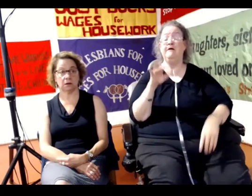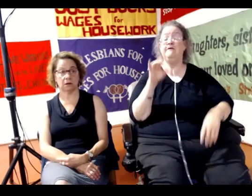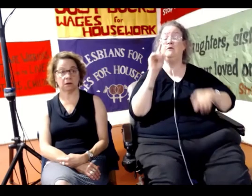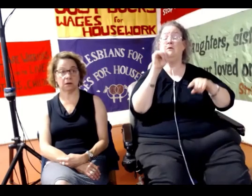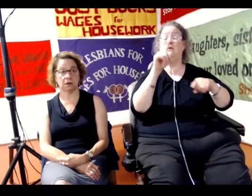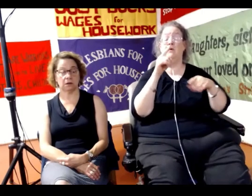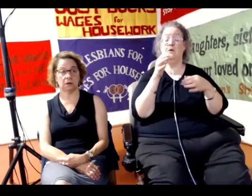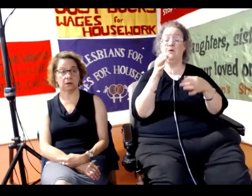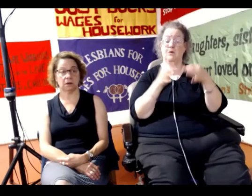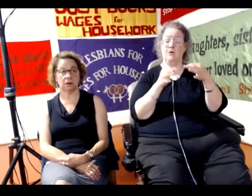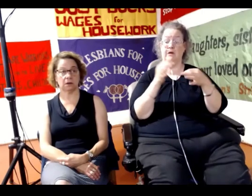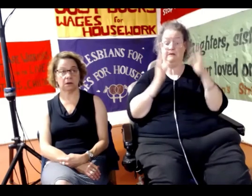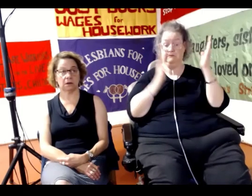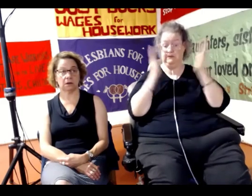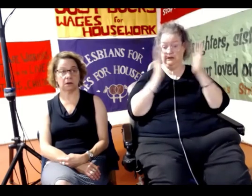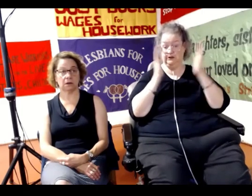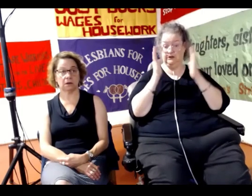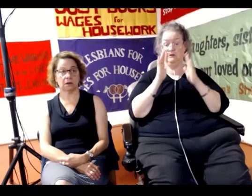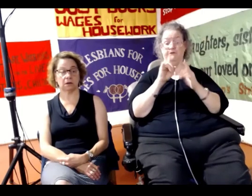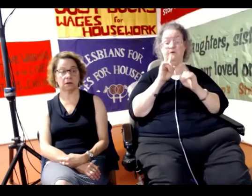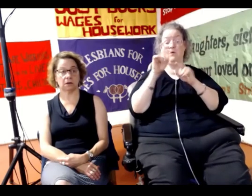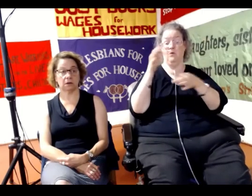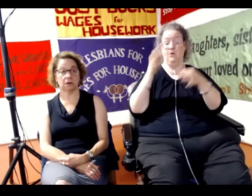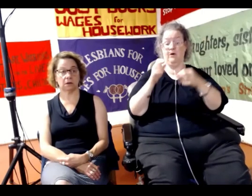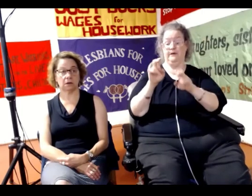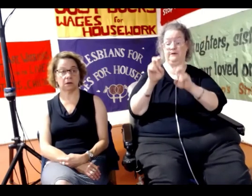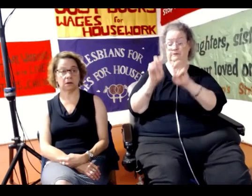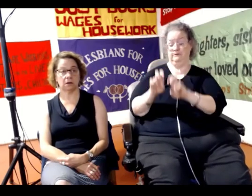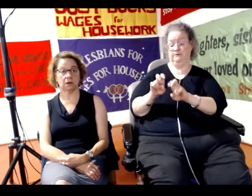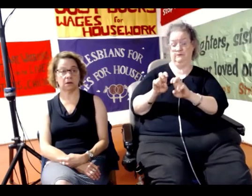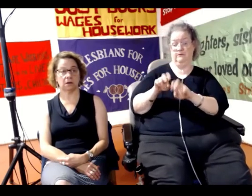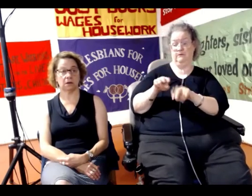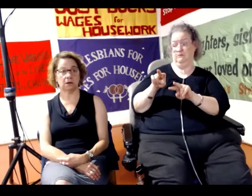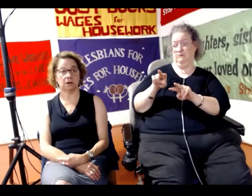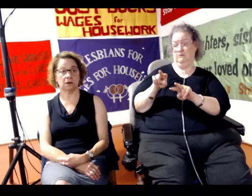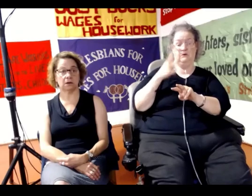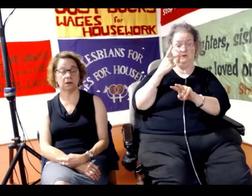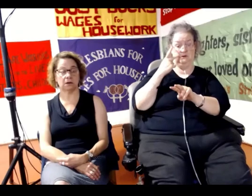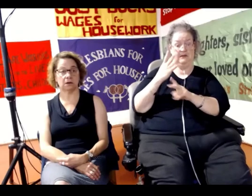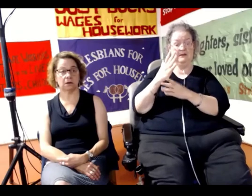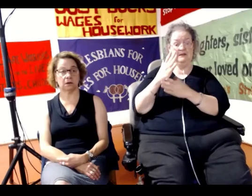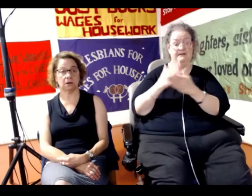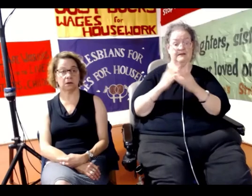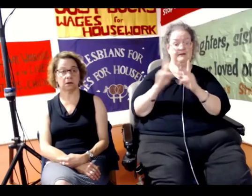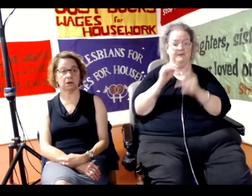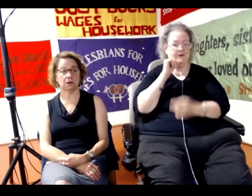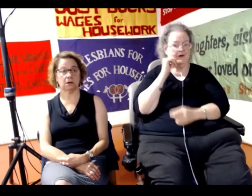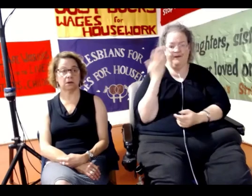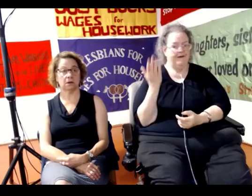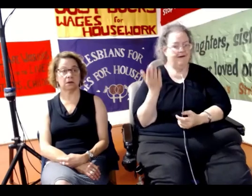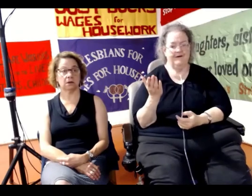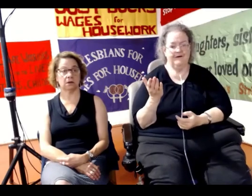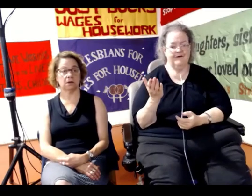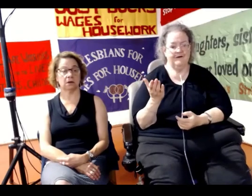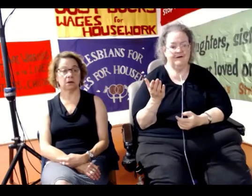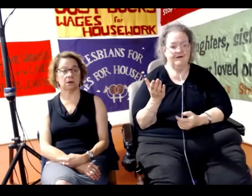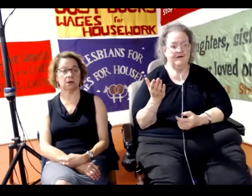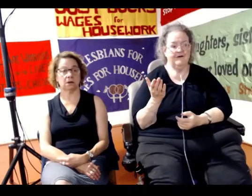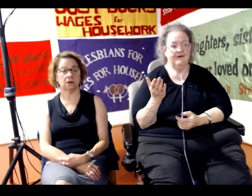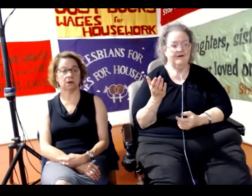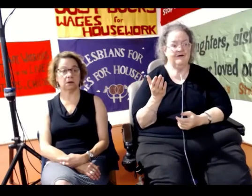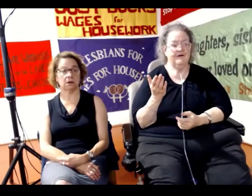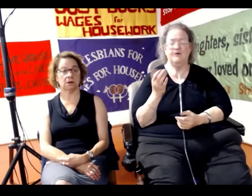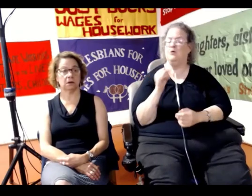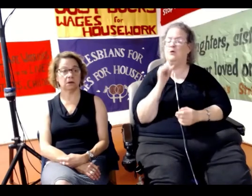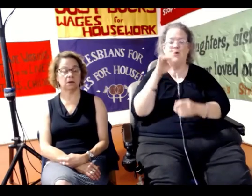in Malaysia, for example, and sit down, you find that certain people are not there. You don't find any of the